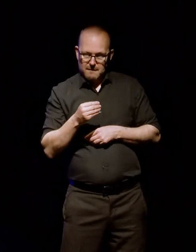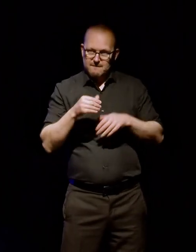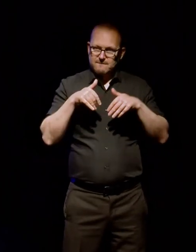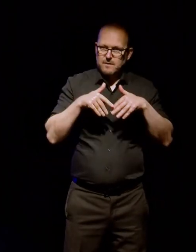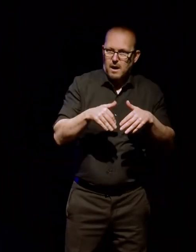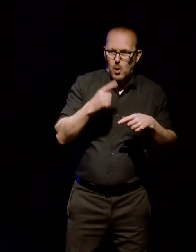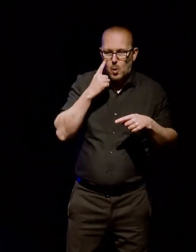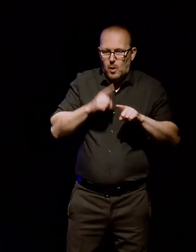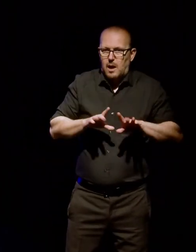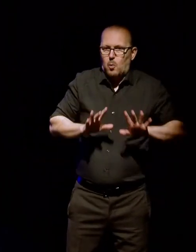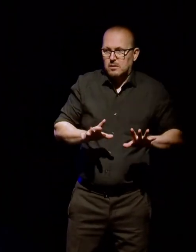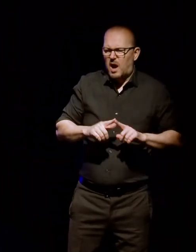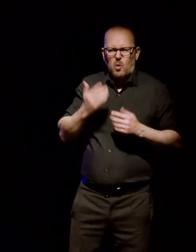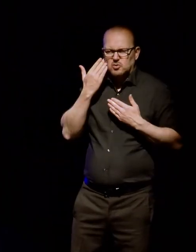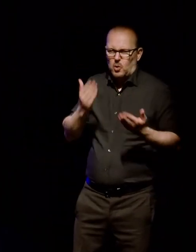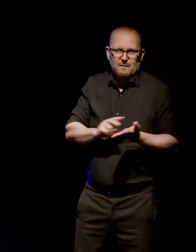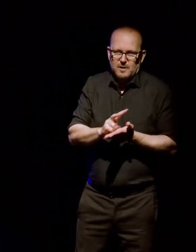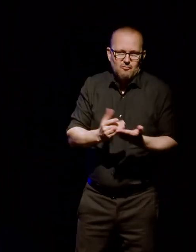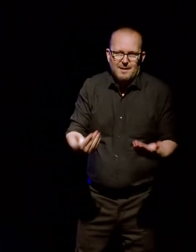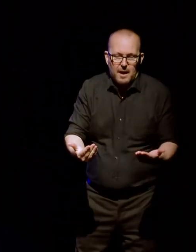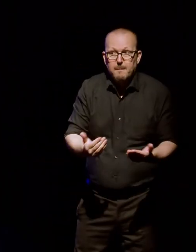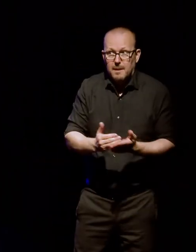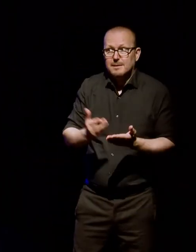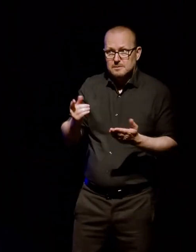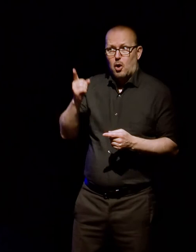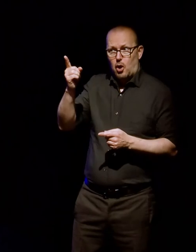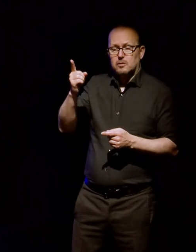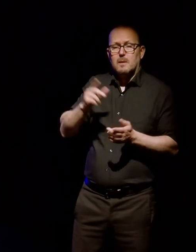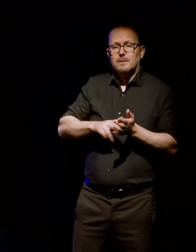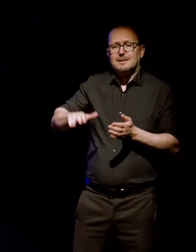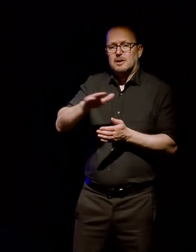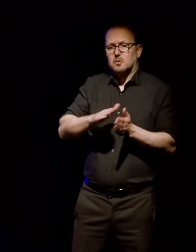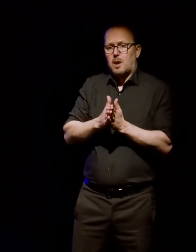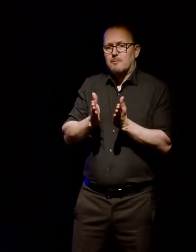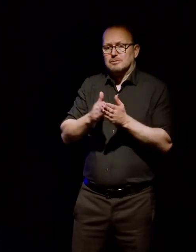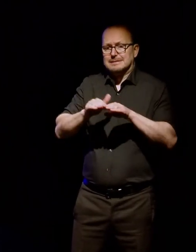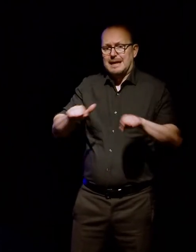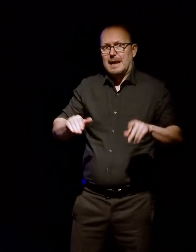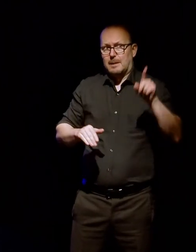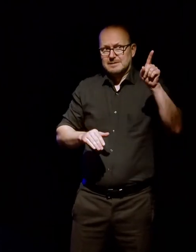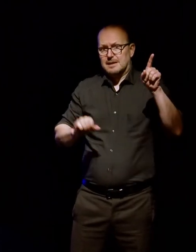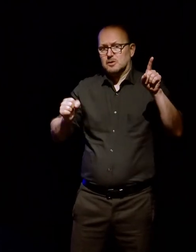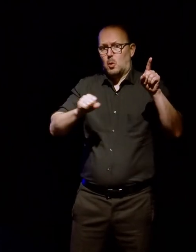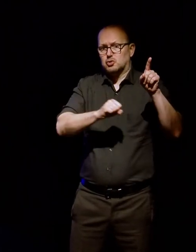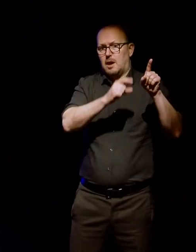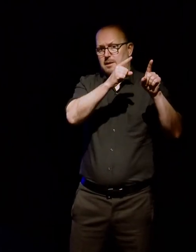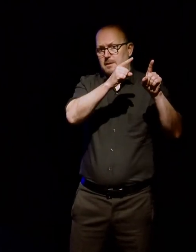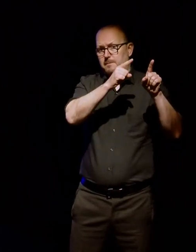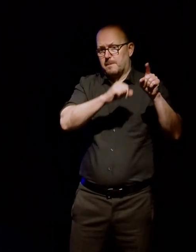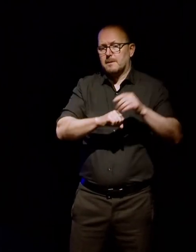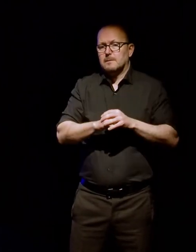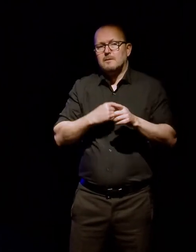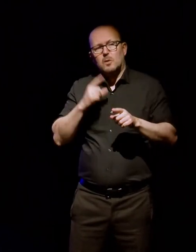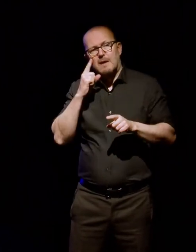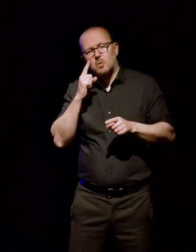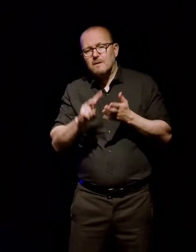time, I won't play that video right now, but it is playing on the National Library's, um, stand. So, at lunch, if you want to come and have a look at the video